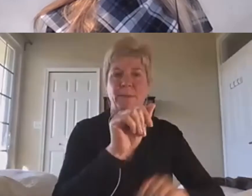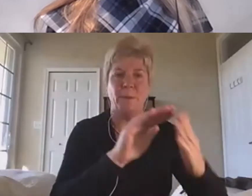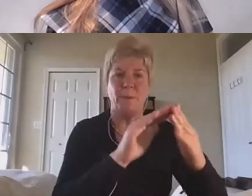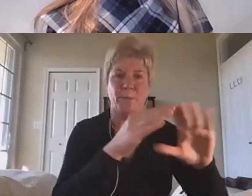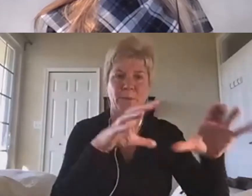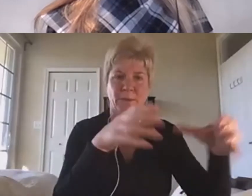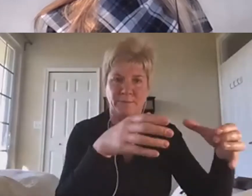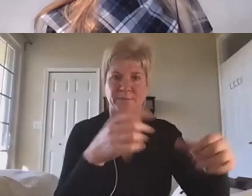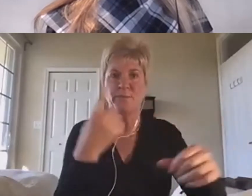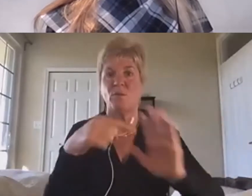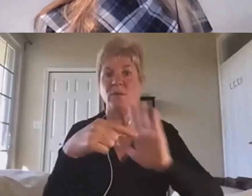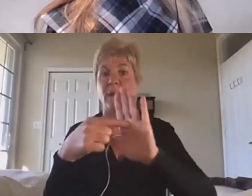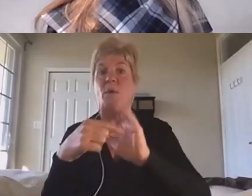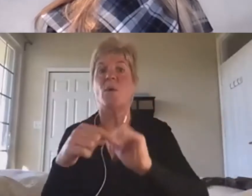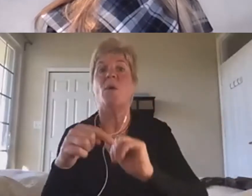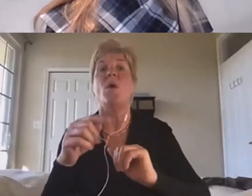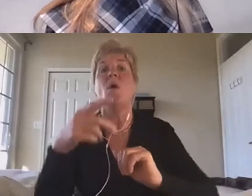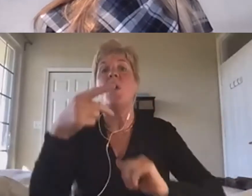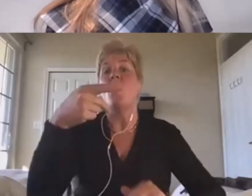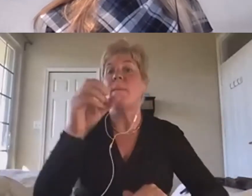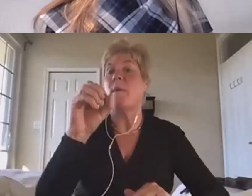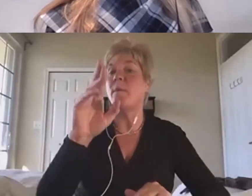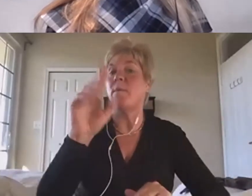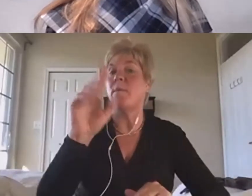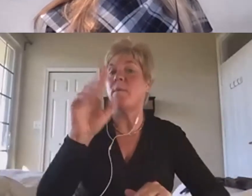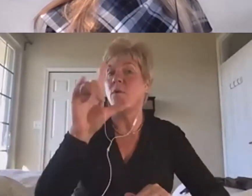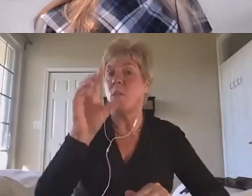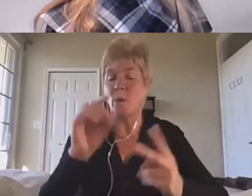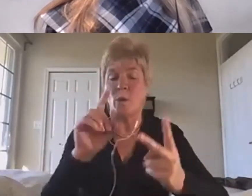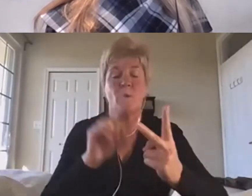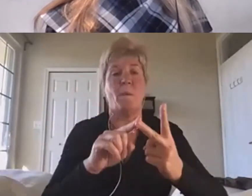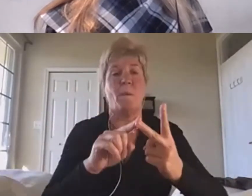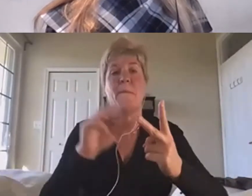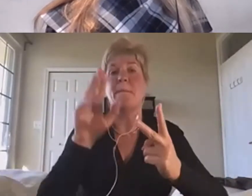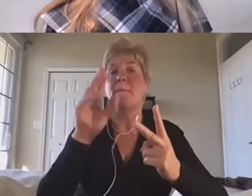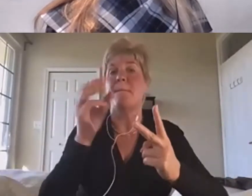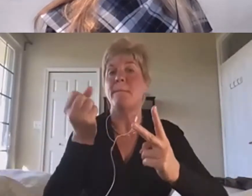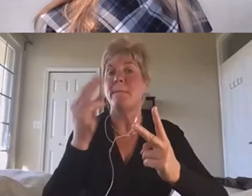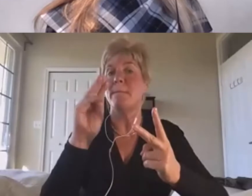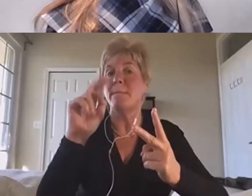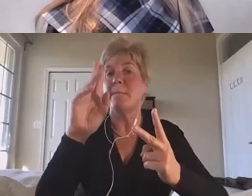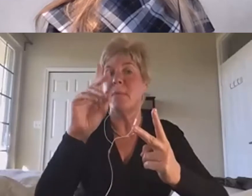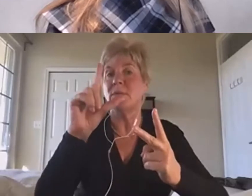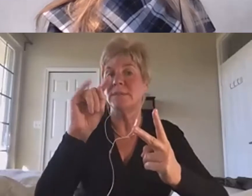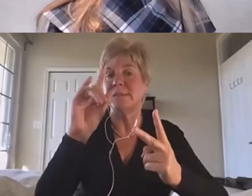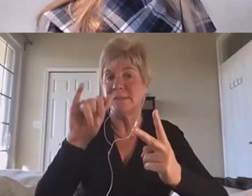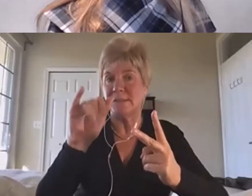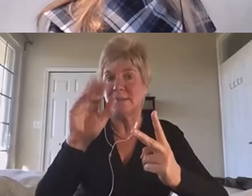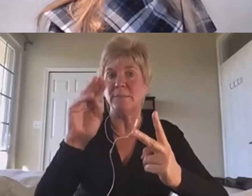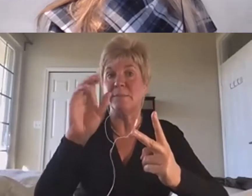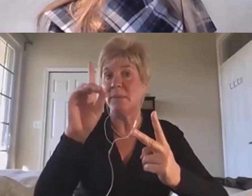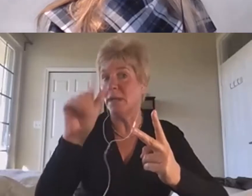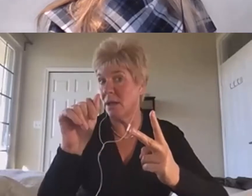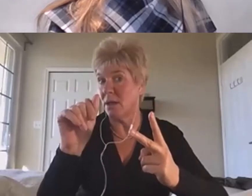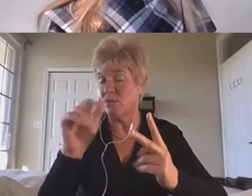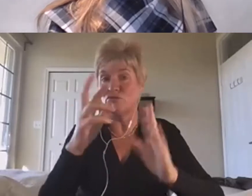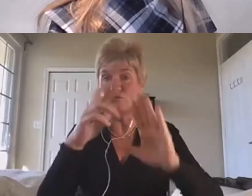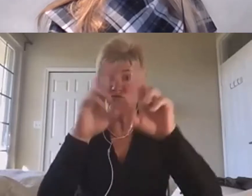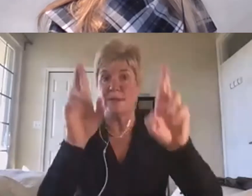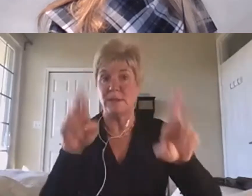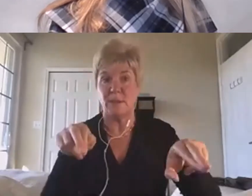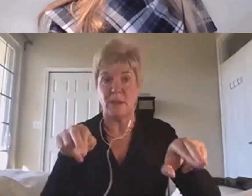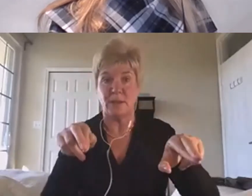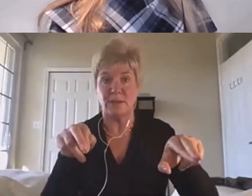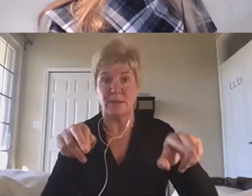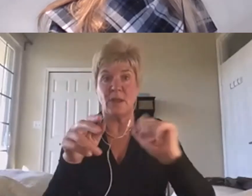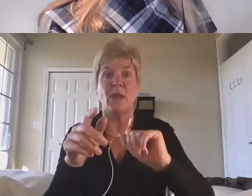portfolio resumes, multimedia resumes, and those get, you know, we really talk about where do you want to be employed?